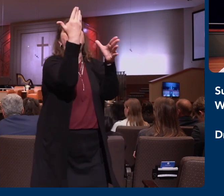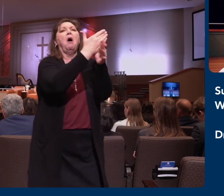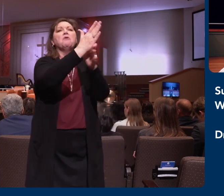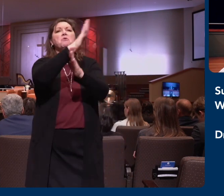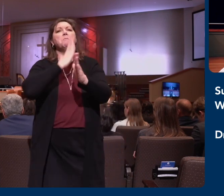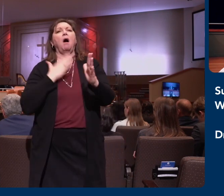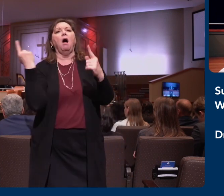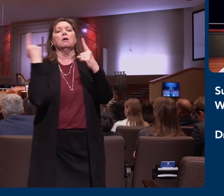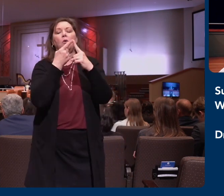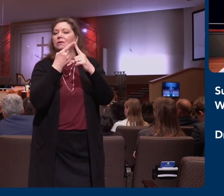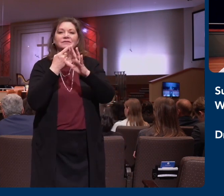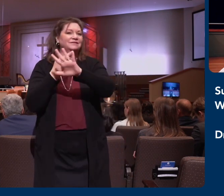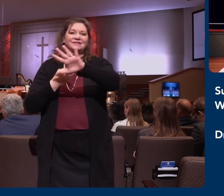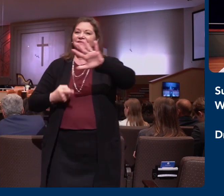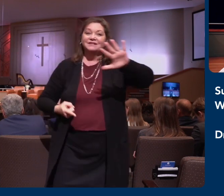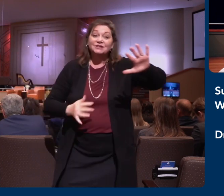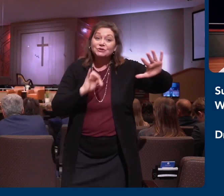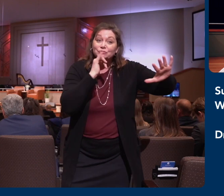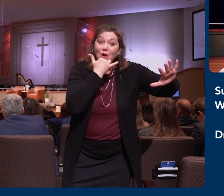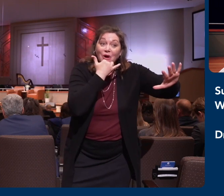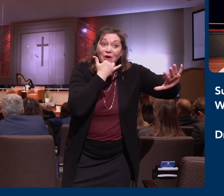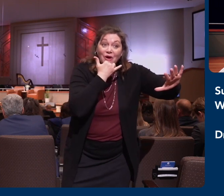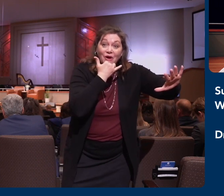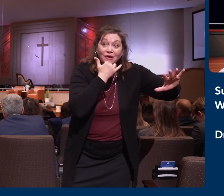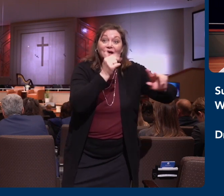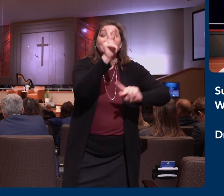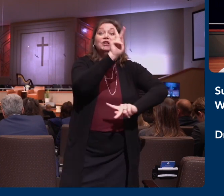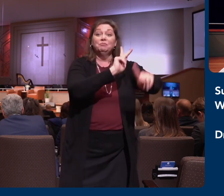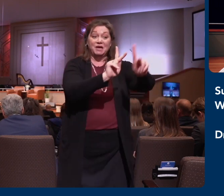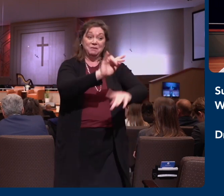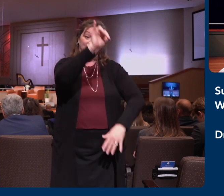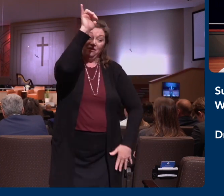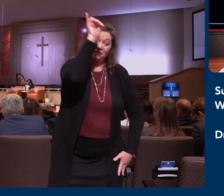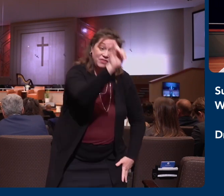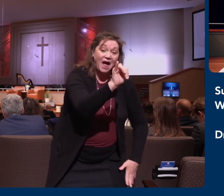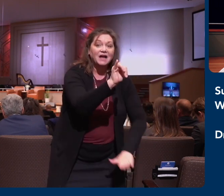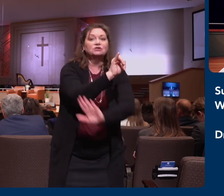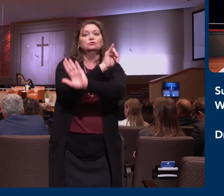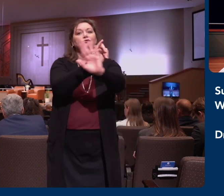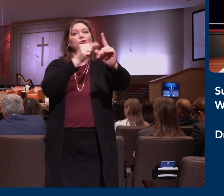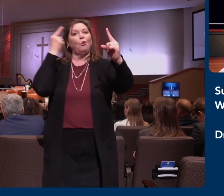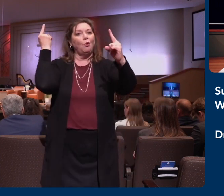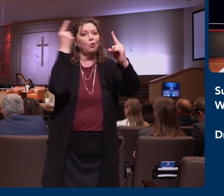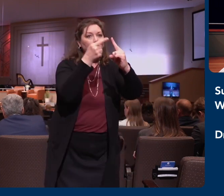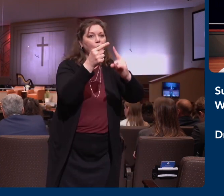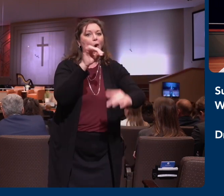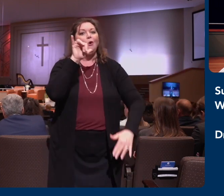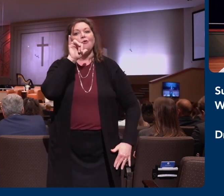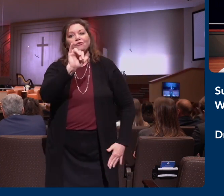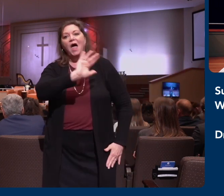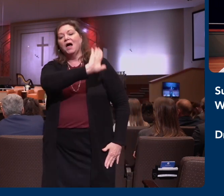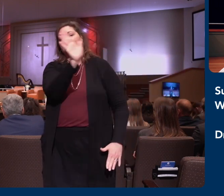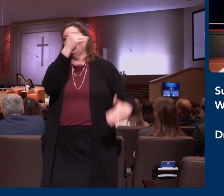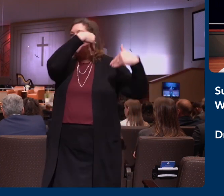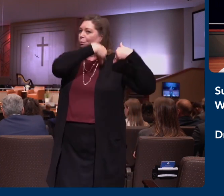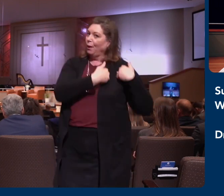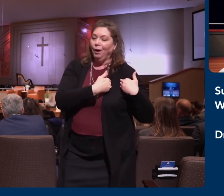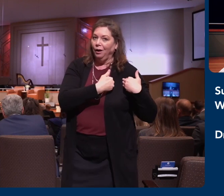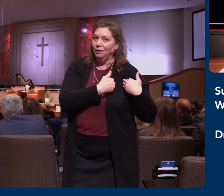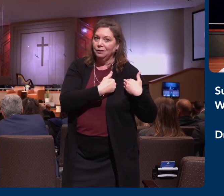Tonight, I want to challenge you as you go to the churches that you'll pastor and the youth groups that you'll oversee and the mission fields that God has